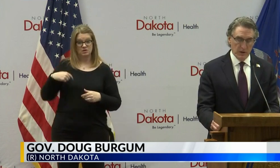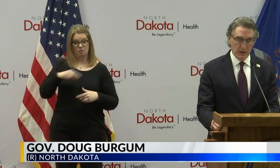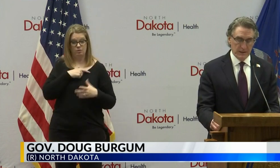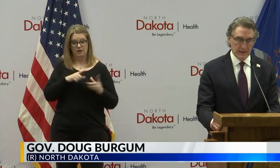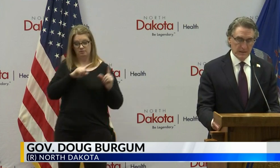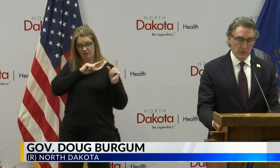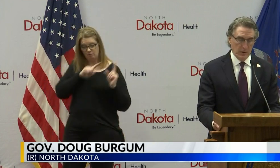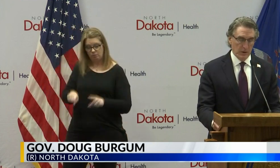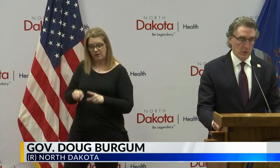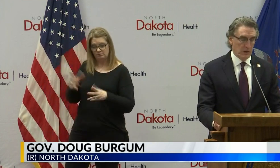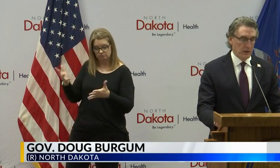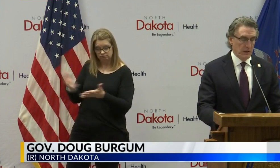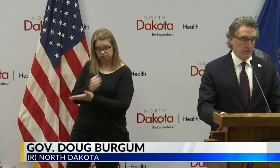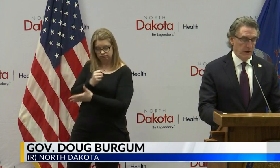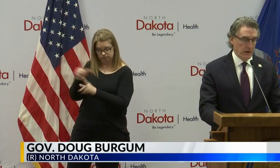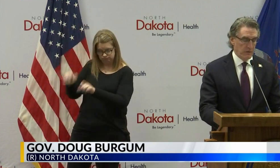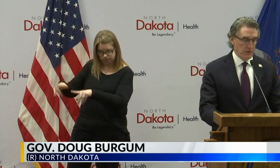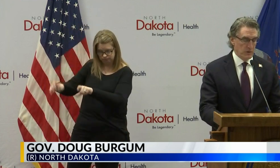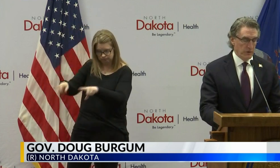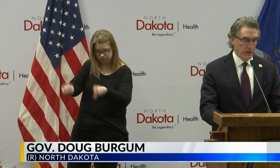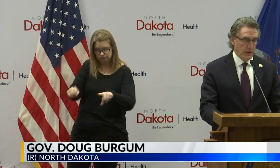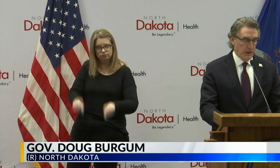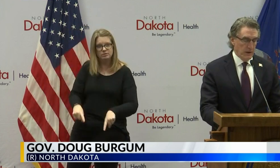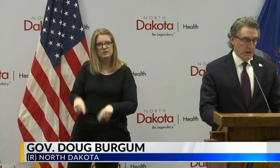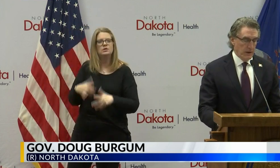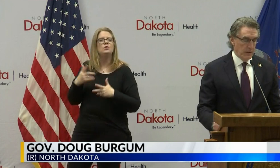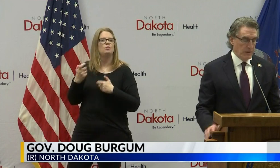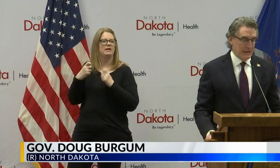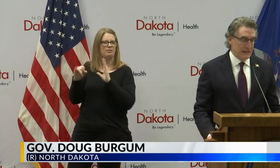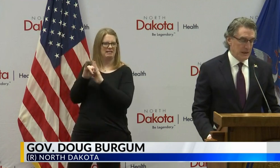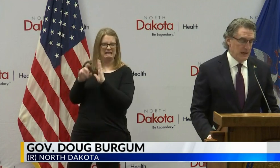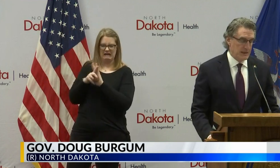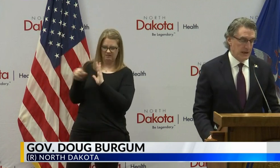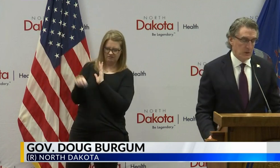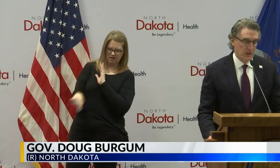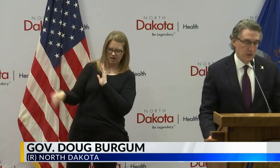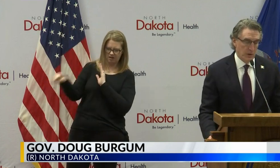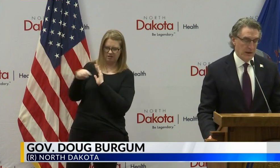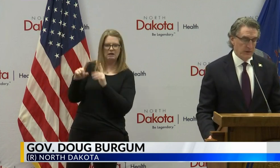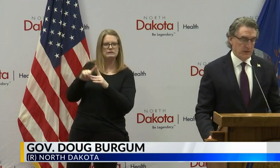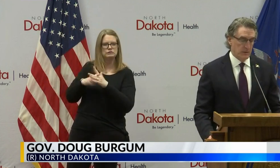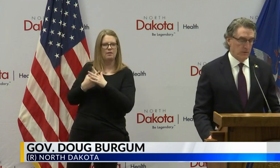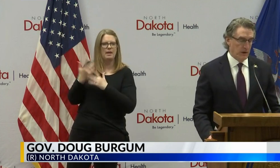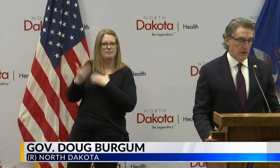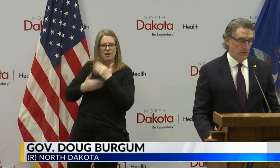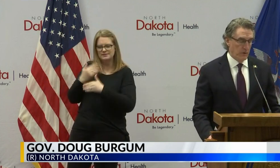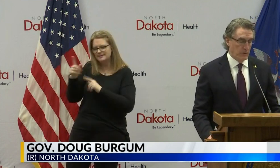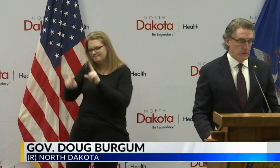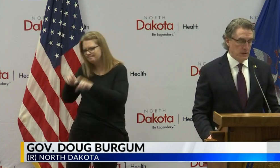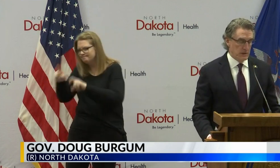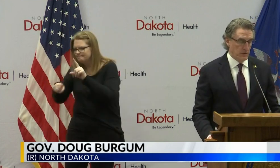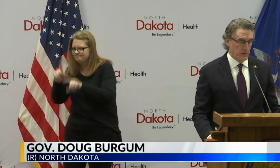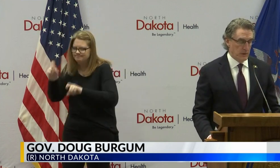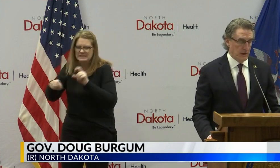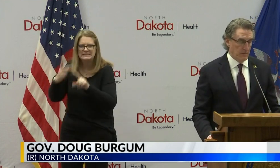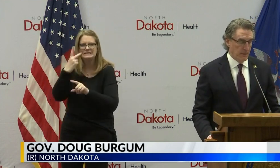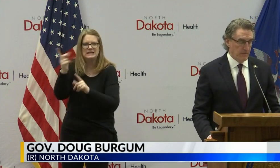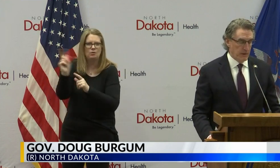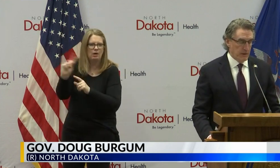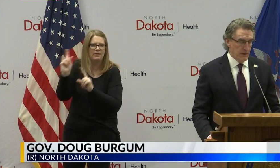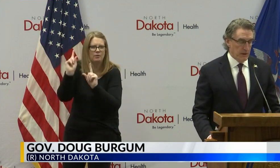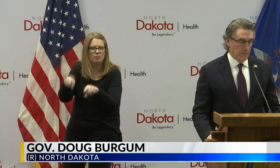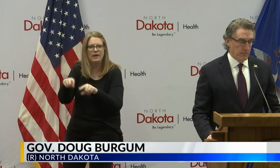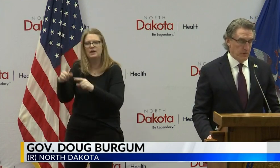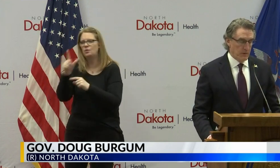and using targeted testing, we can quickly identify individuals and begin the contact tracing process to prevent further disease from spreading.